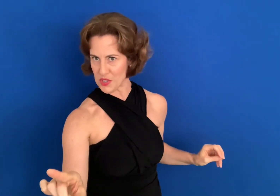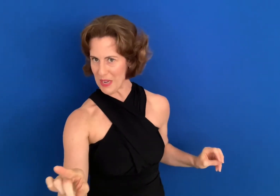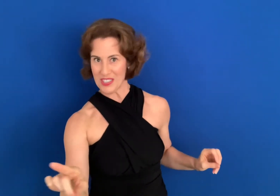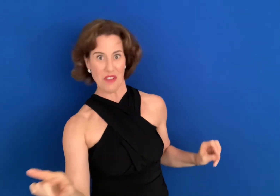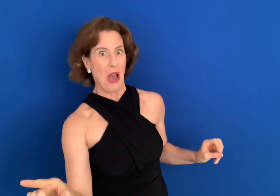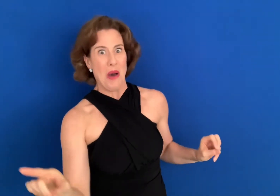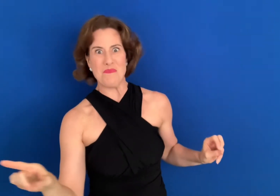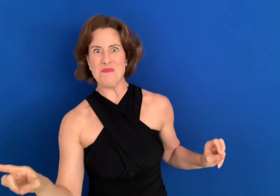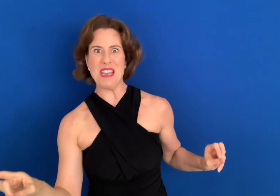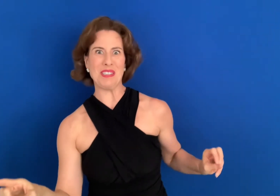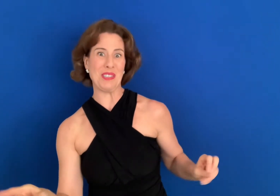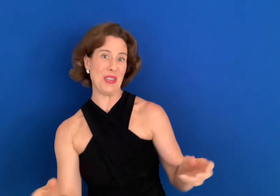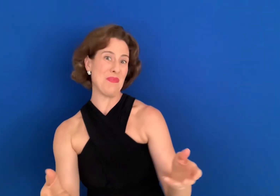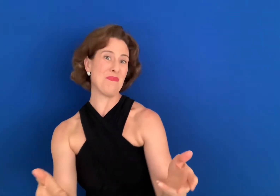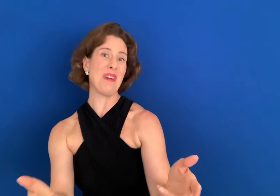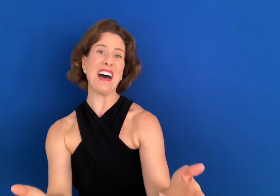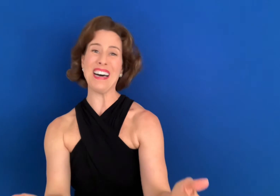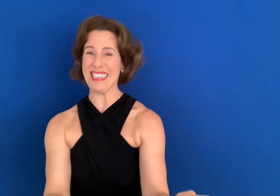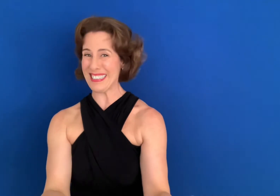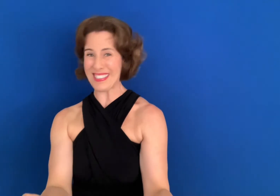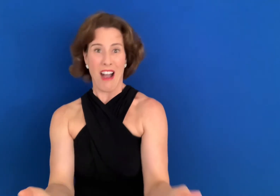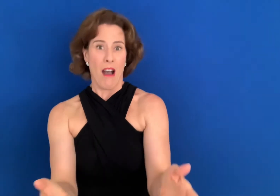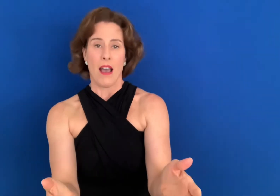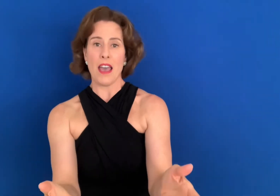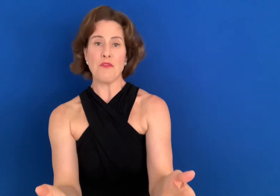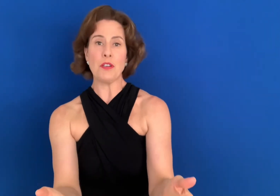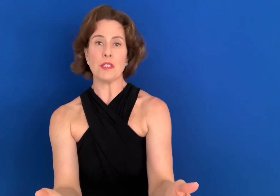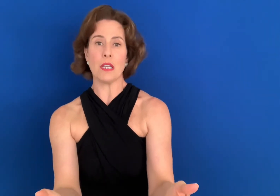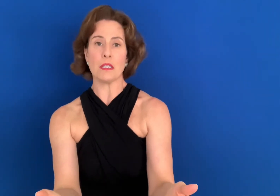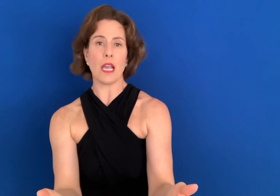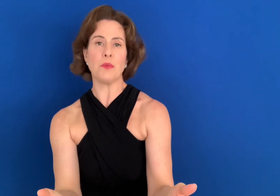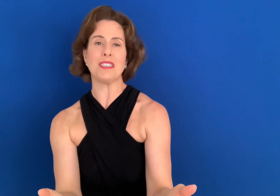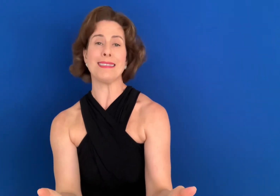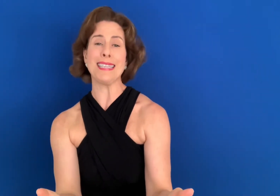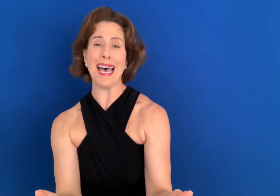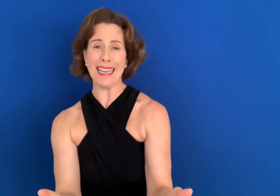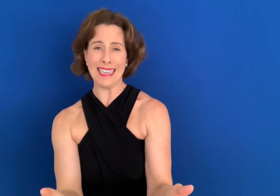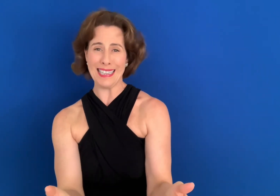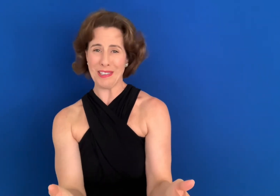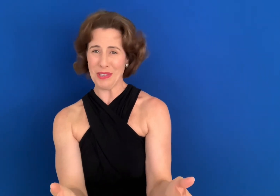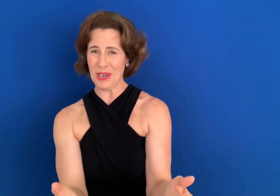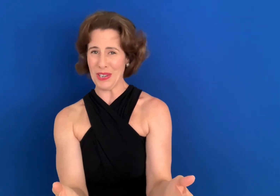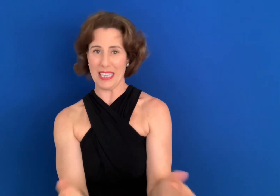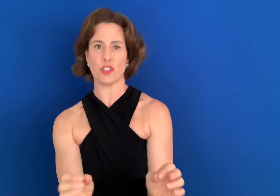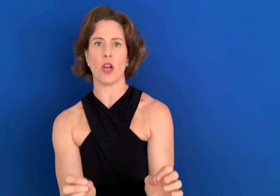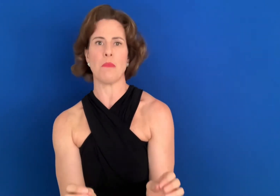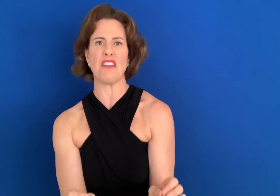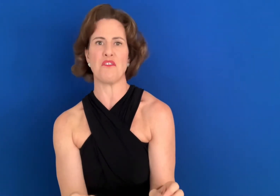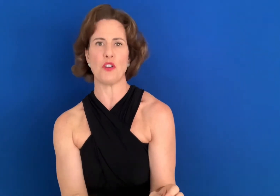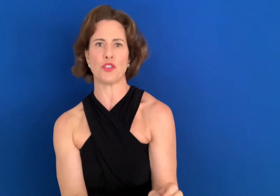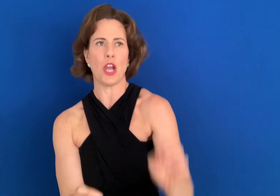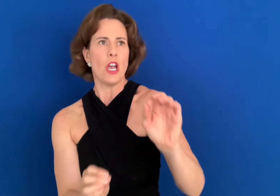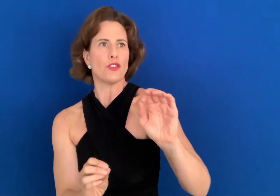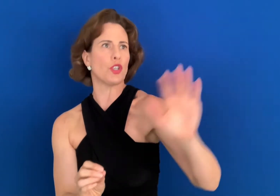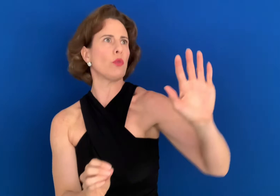myself. Mr. Marsh! Ever since I was a tiny little girl and saw my first Julian